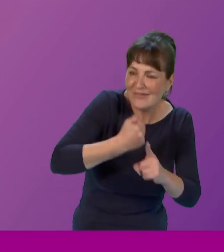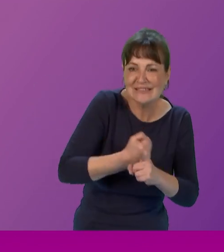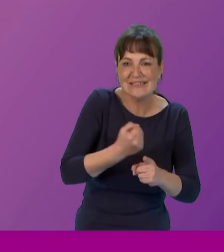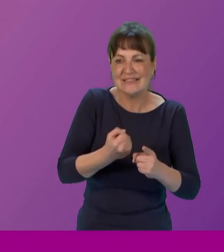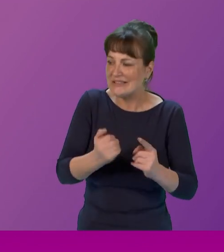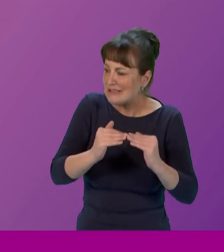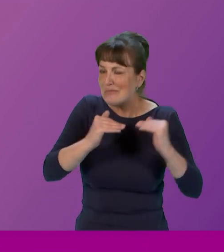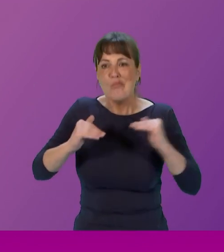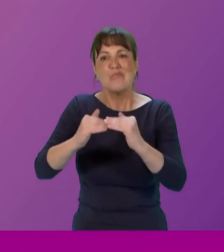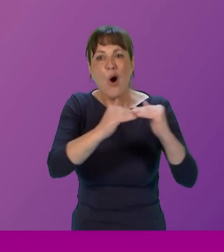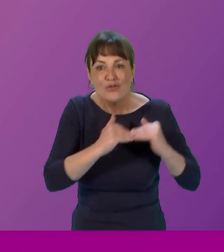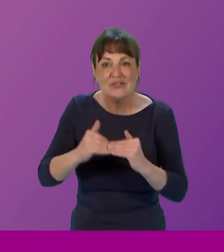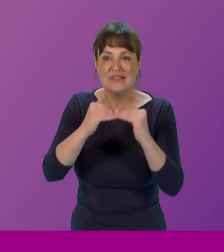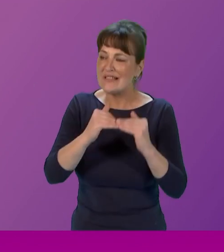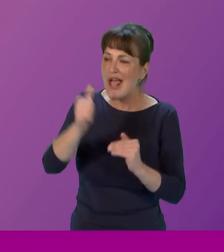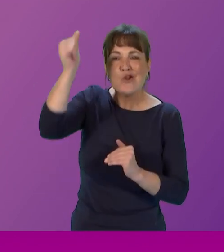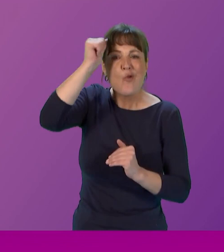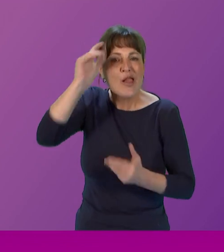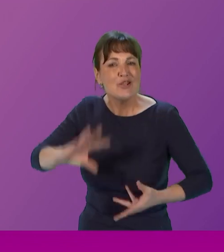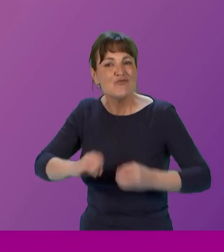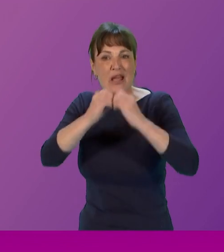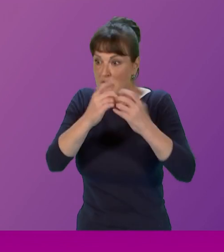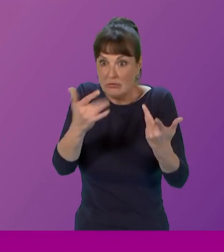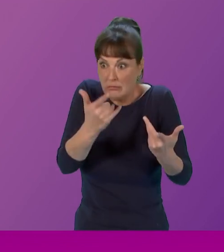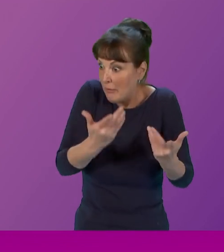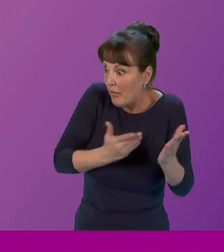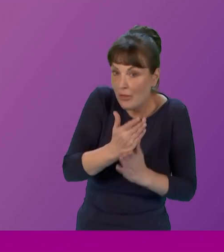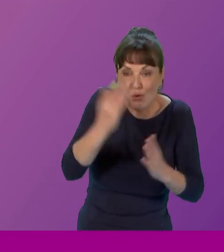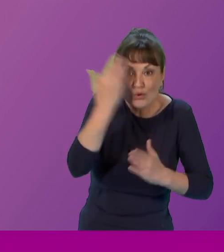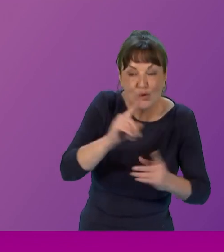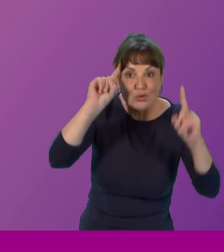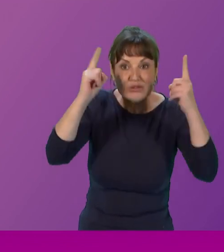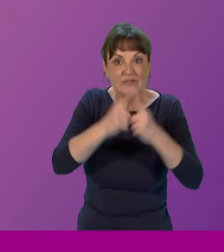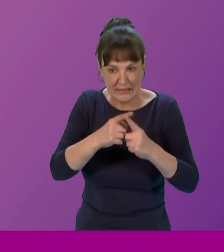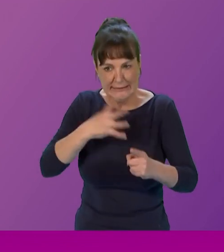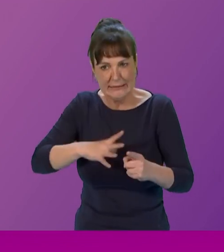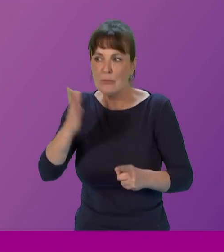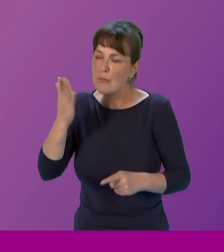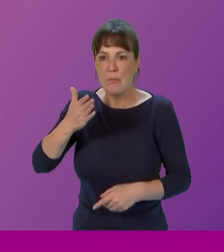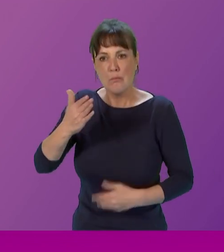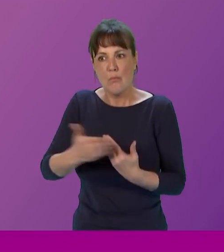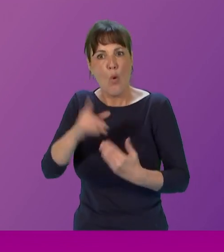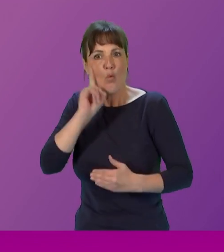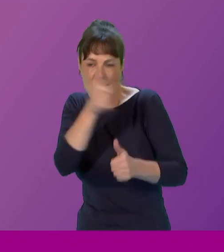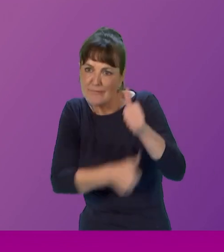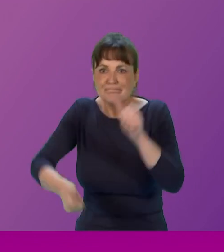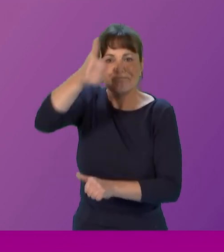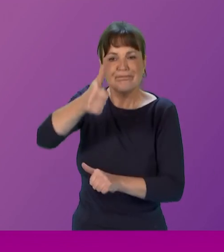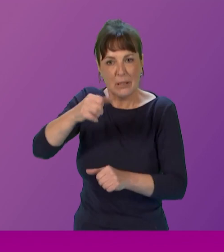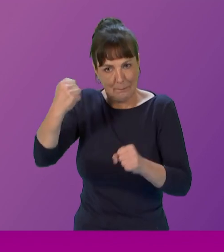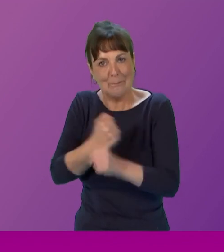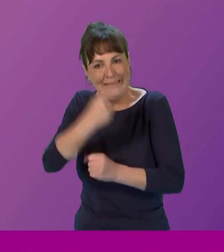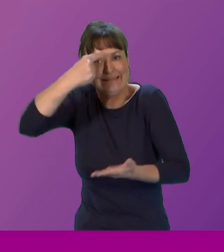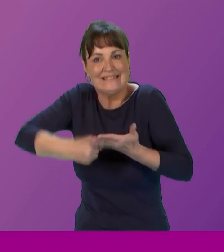whether that is in schools whether that is in our universities and so on and intersectionality is and can be a valuable tool